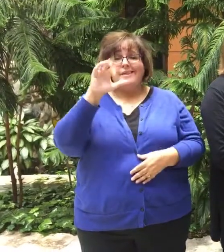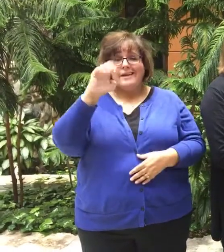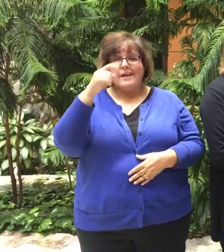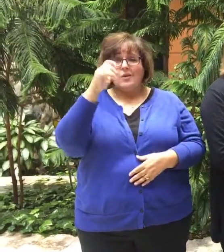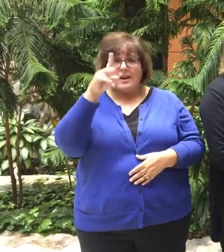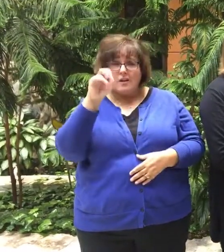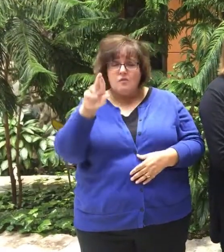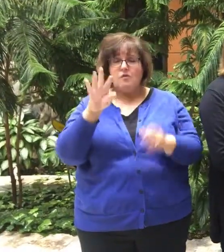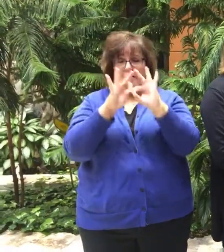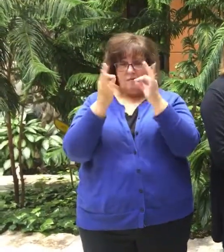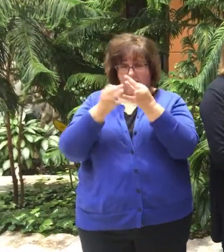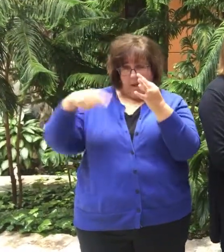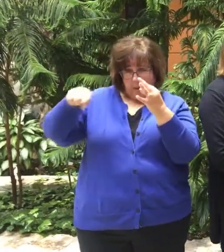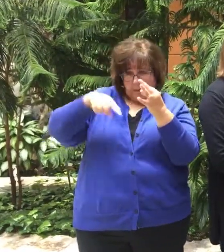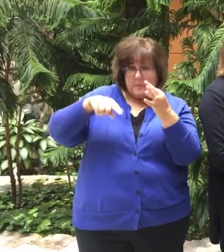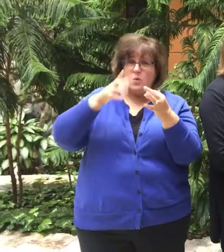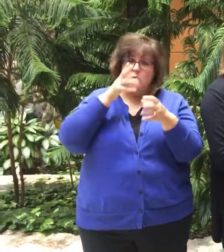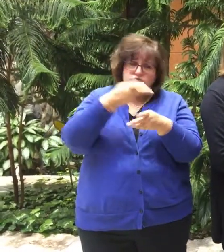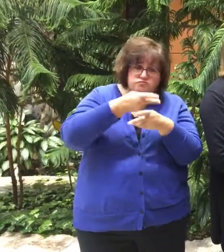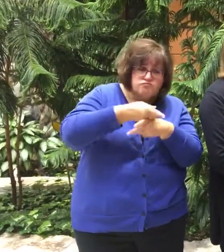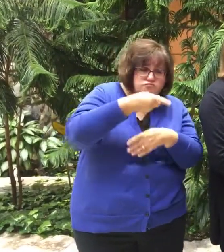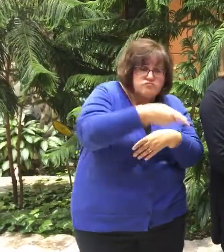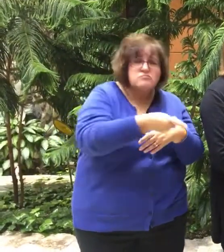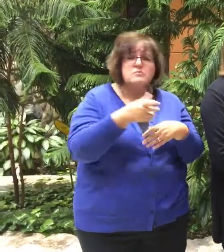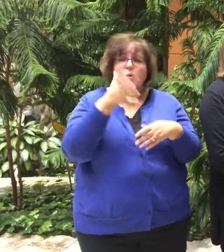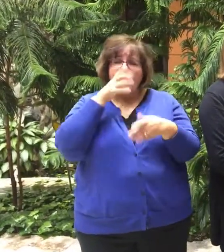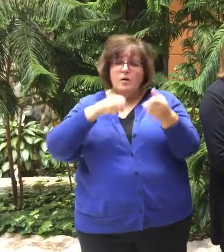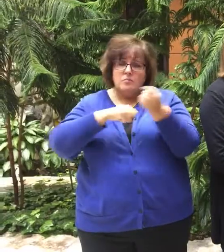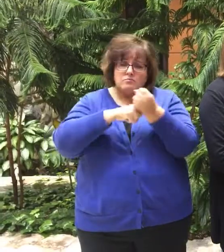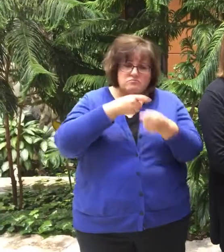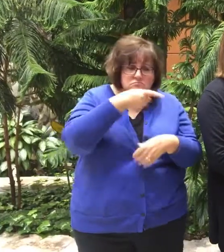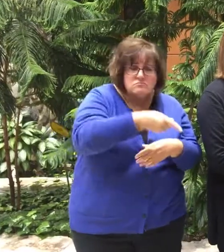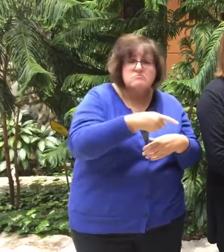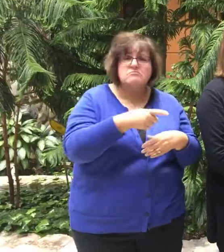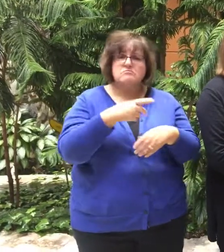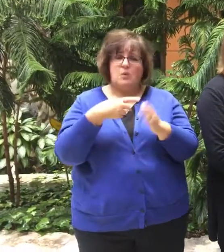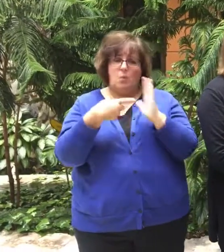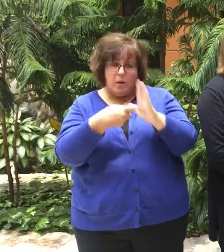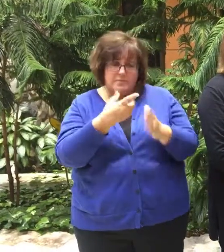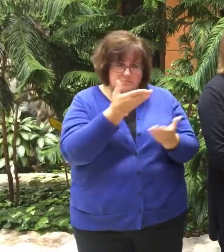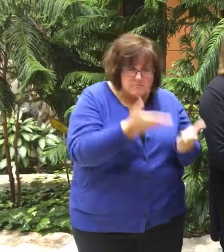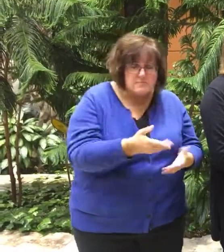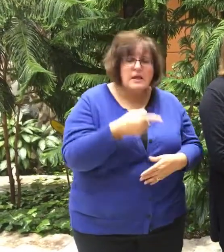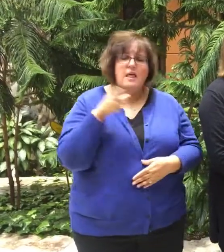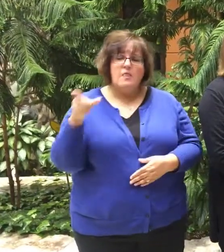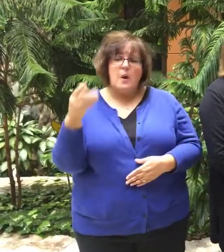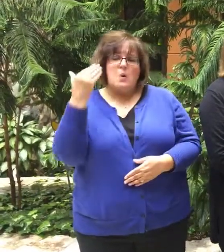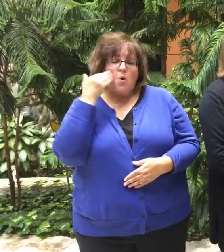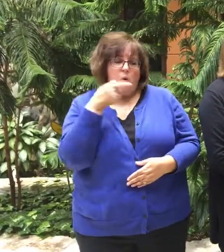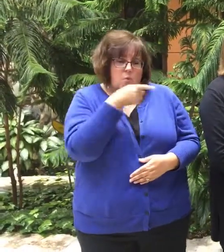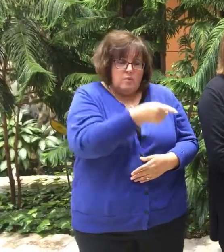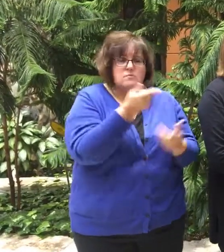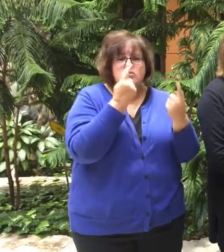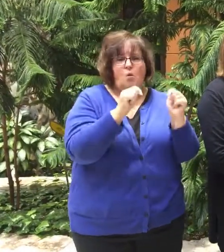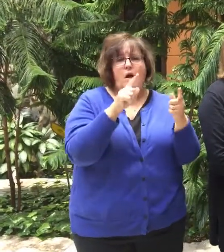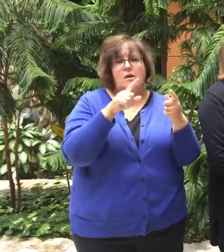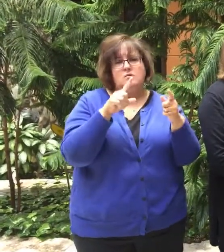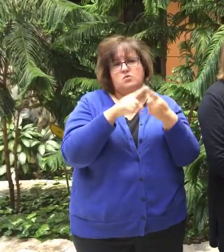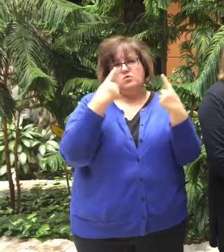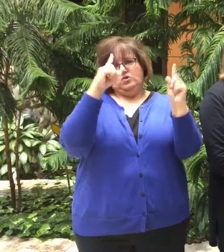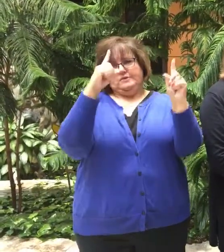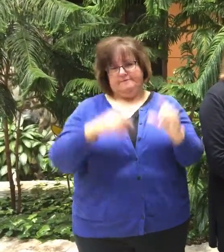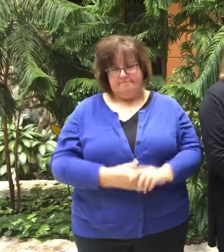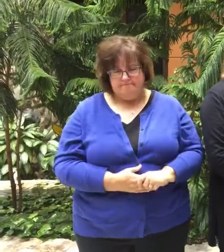and that the family members who will be the patient advocate or representatives for the patient, know what the patient is trying to achieve.